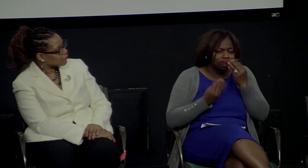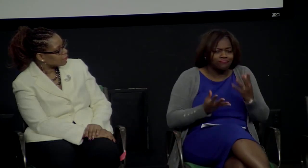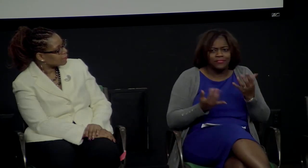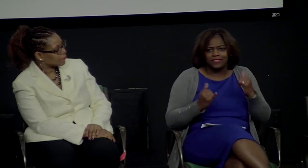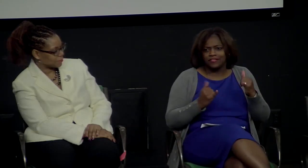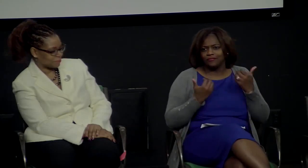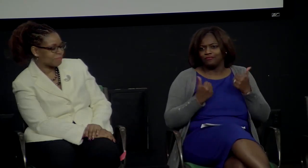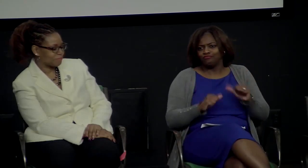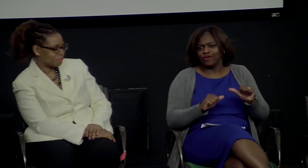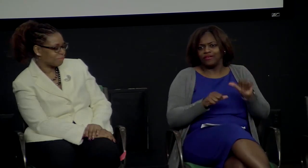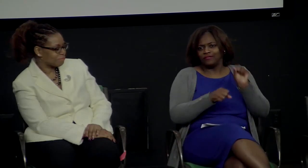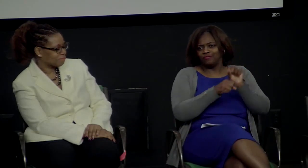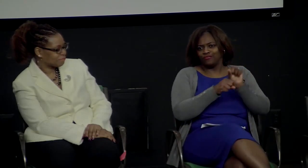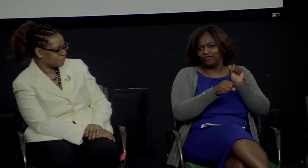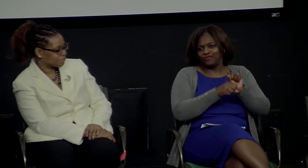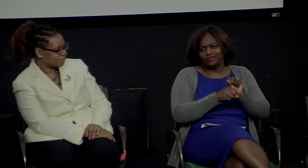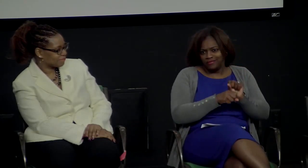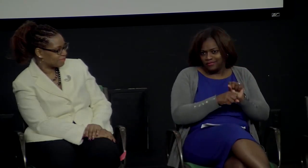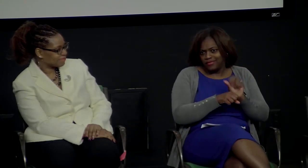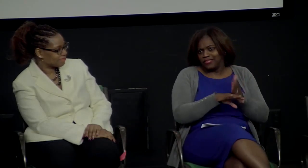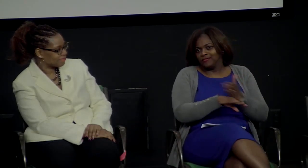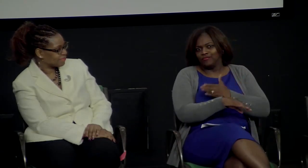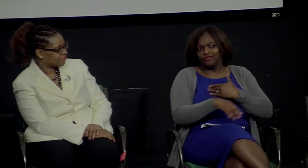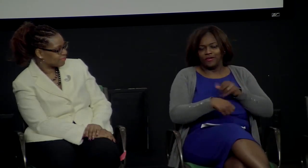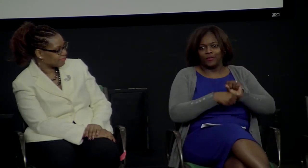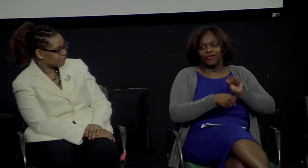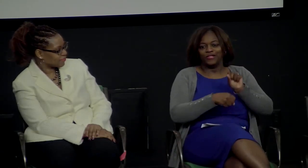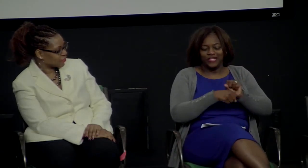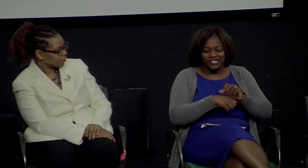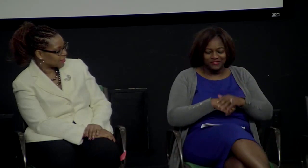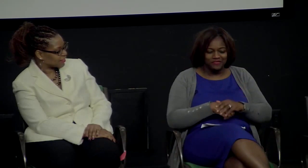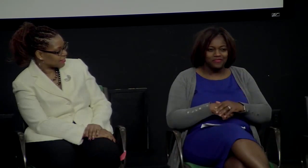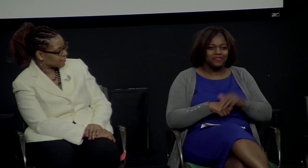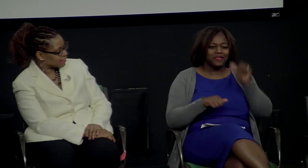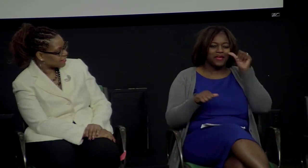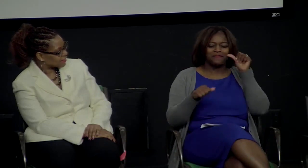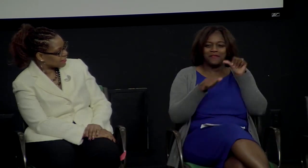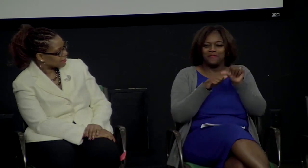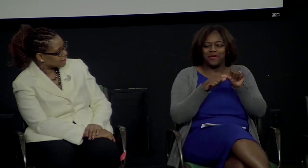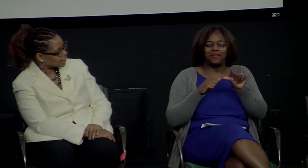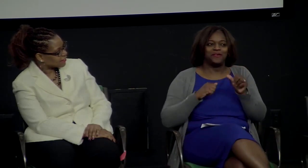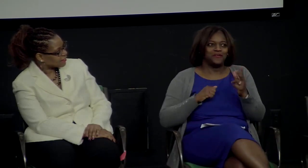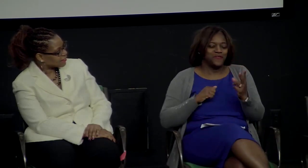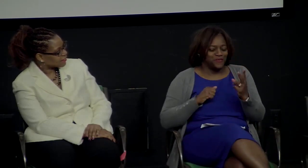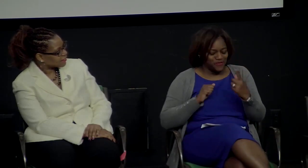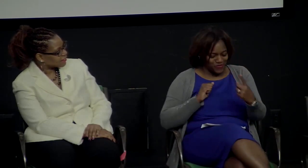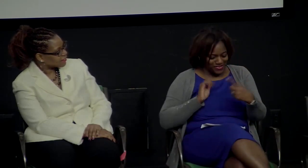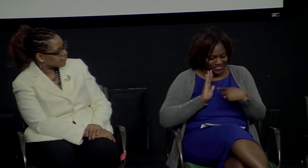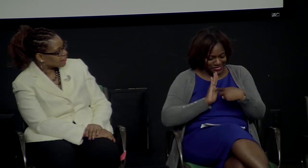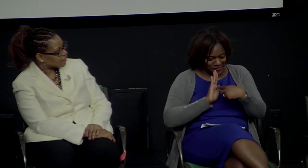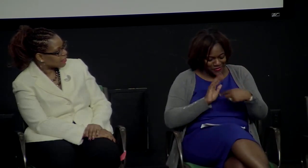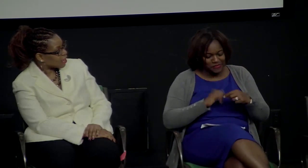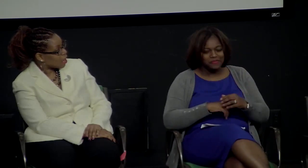someone talk about. I needed to feel comfortable to talk so that I could try to strive. I can remember